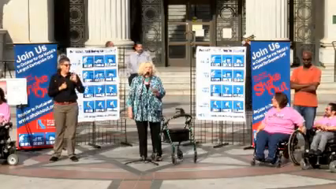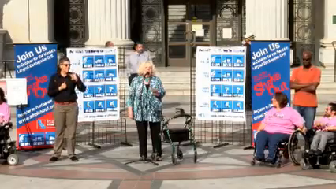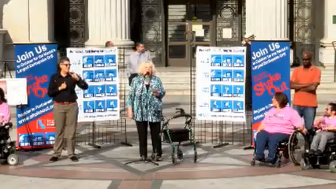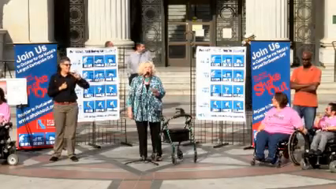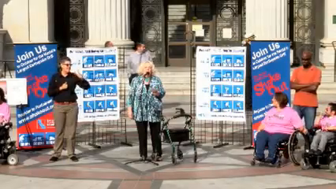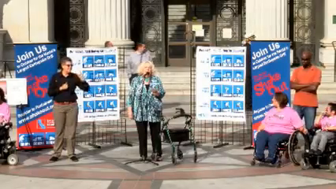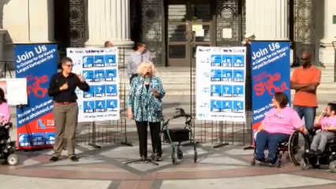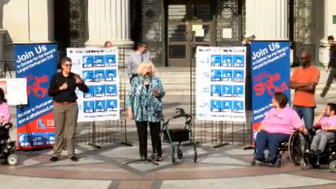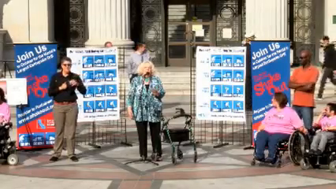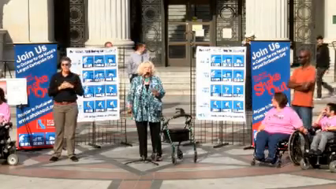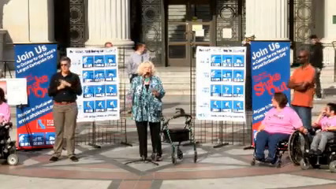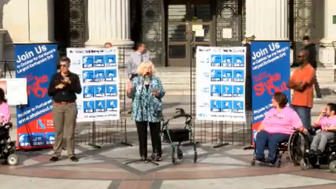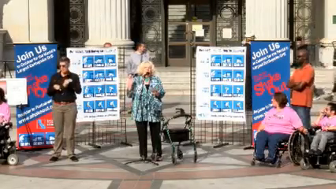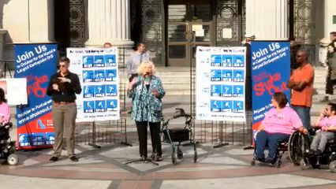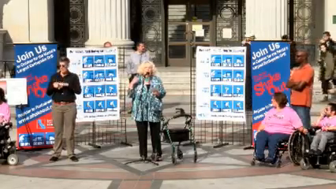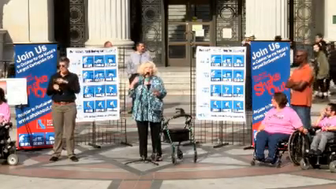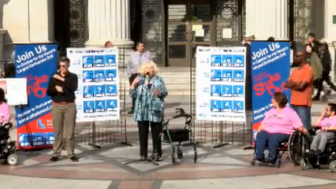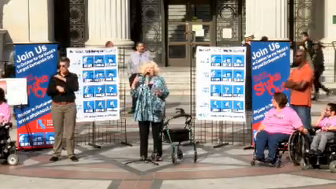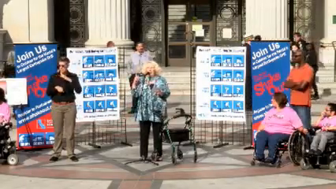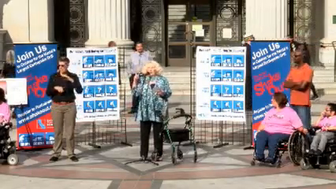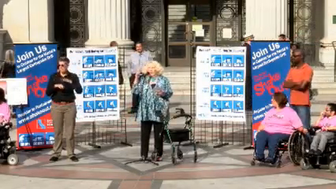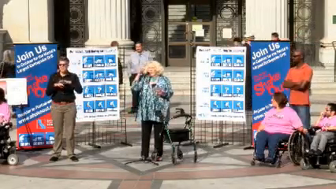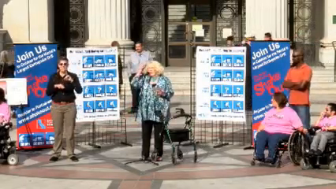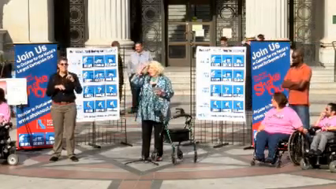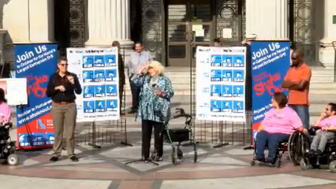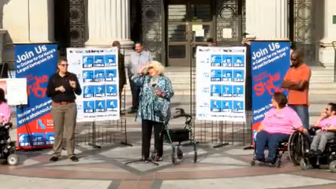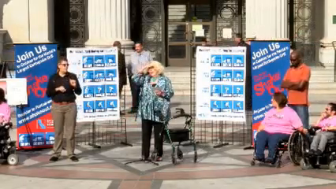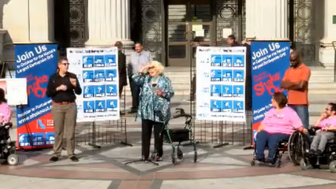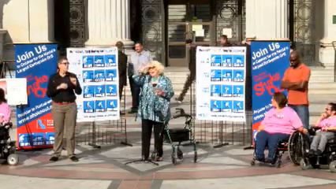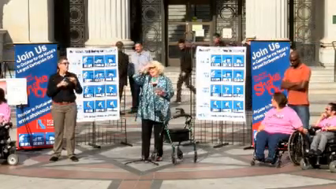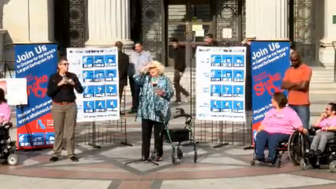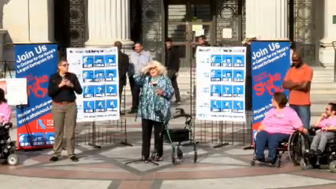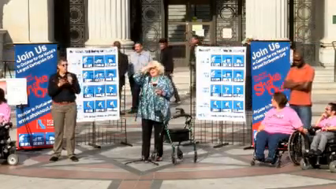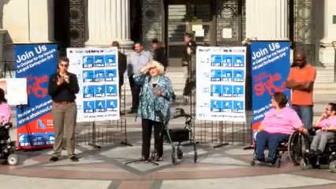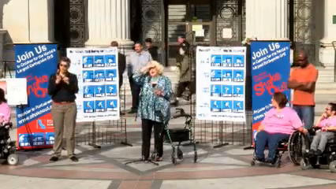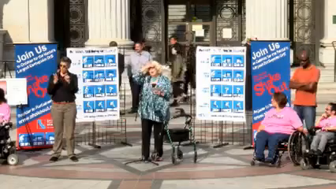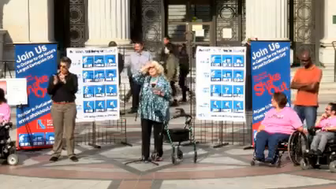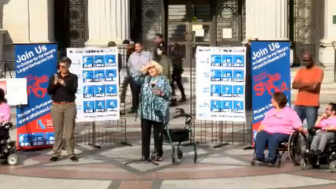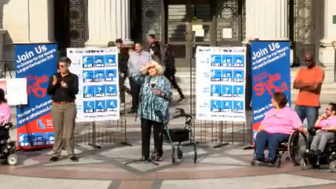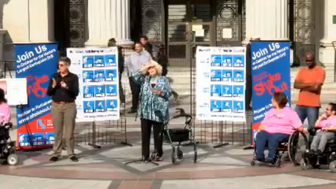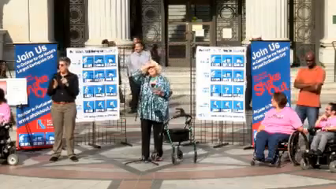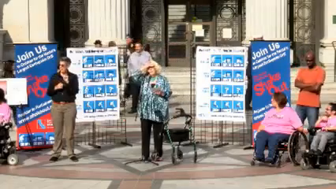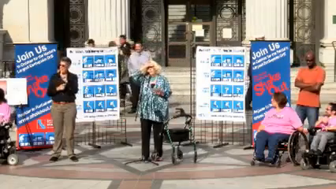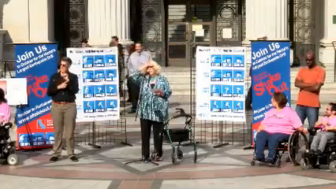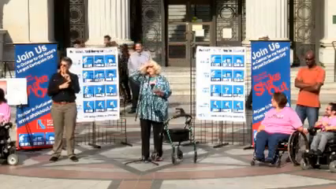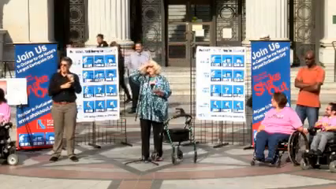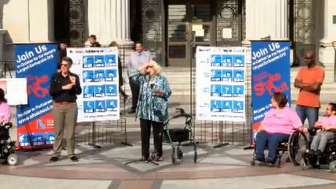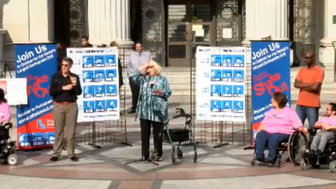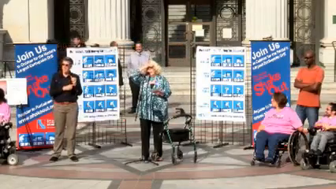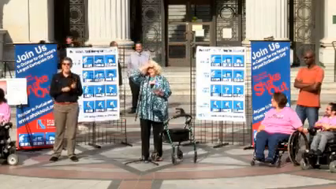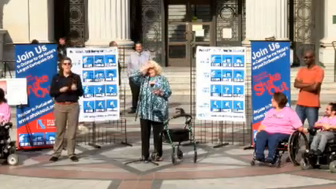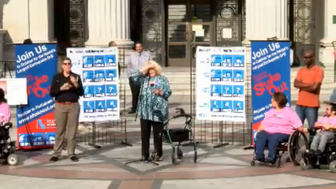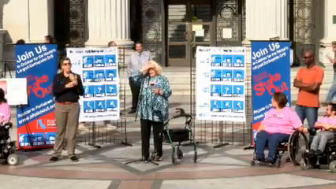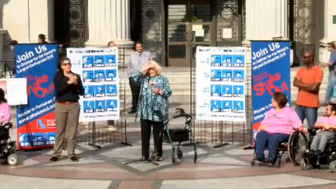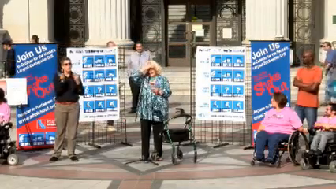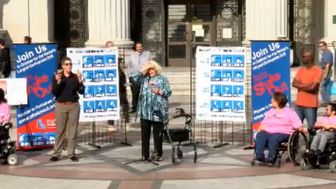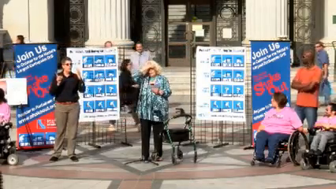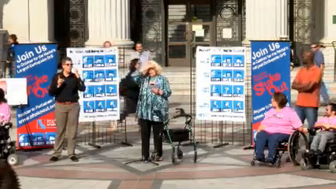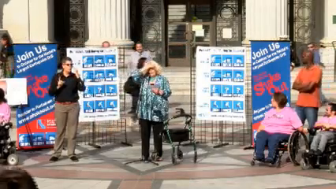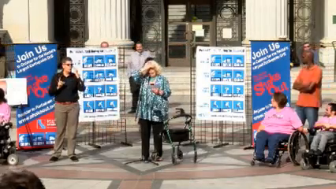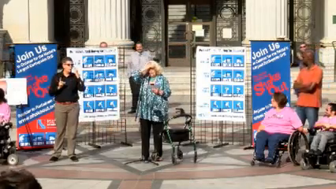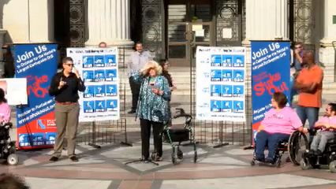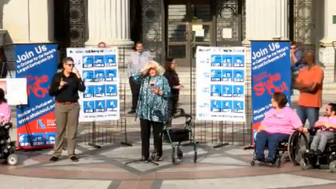the National Council on Disability began writing the ADA. How many people knew the